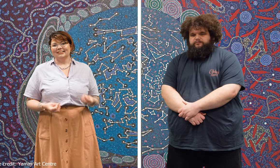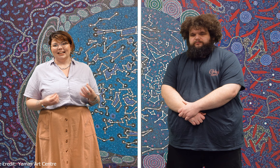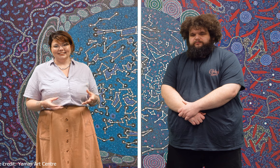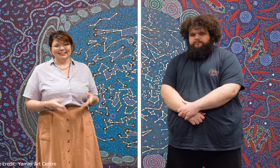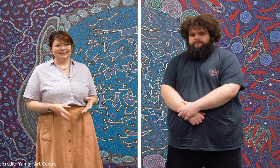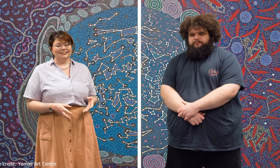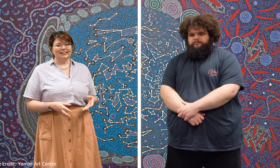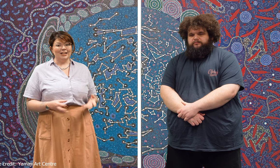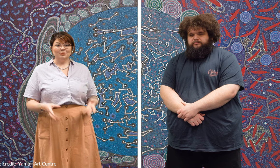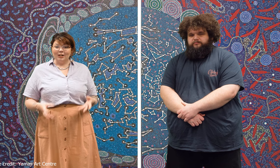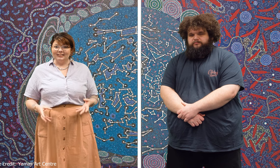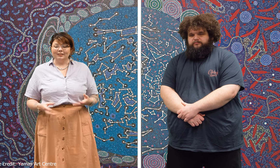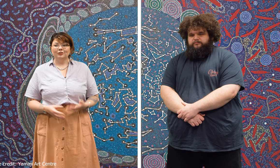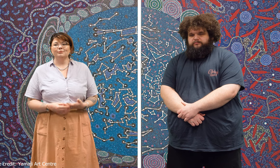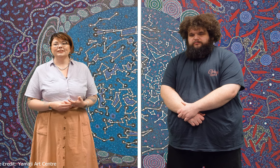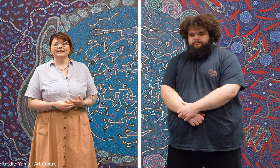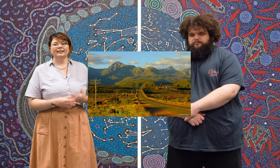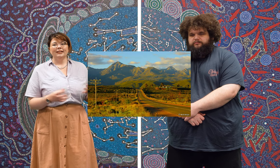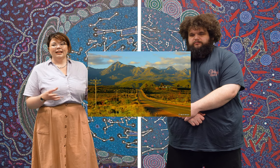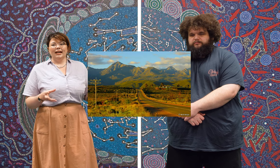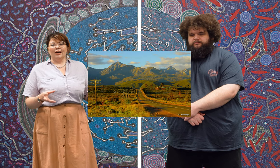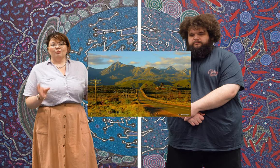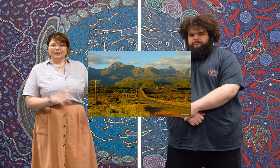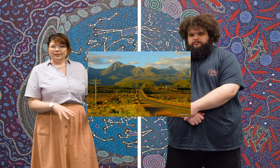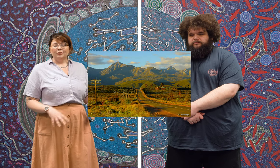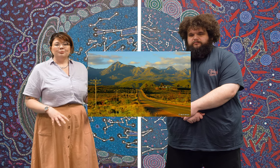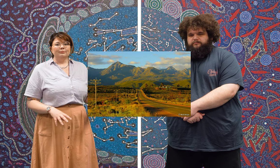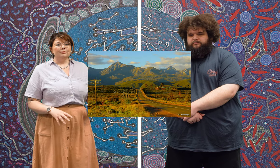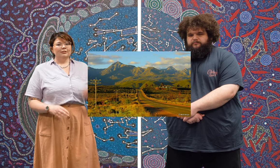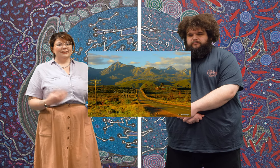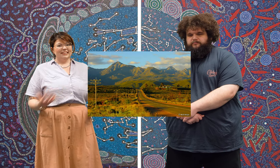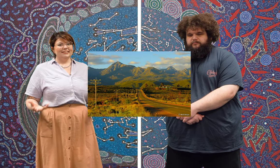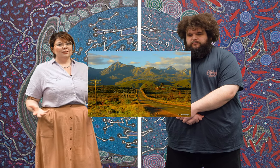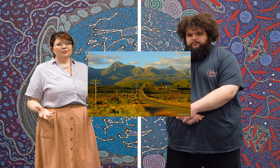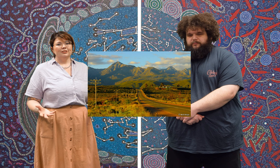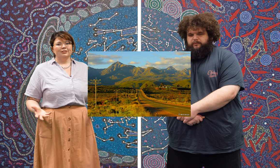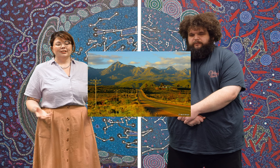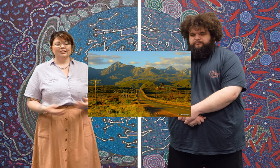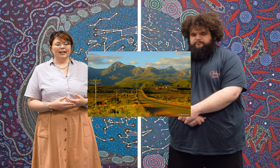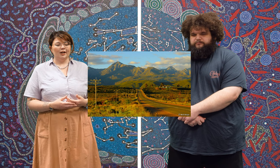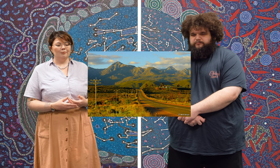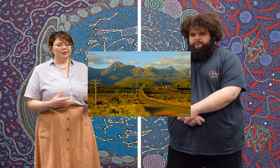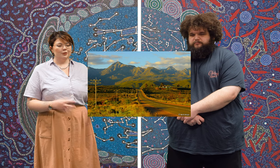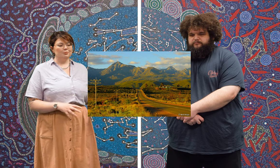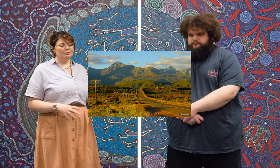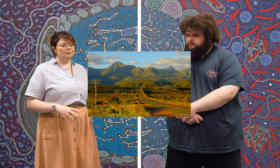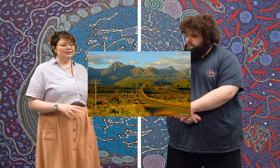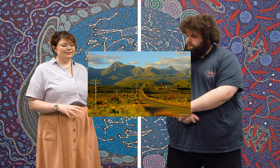entered enterprise agreements with the local people, and this has included the local people receiving